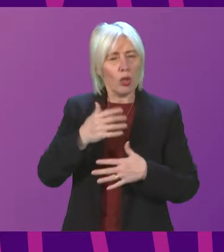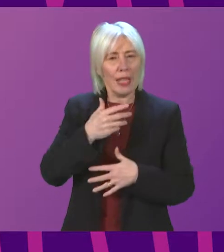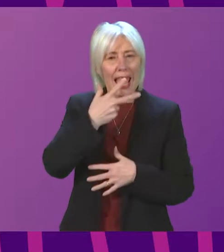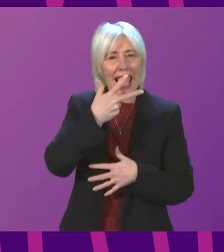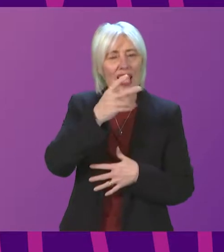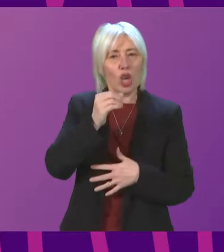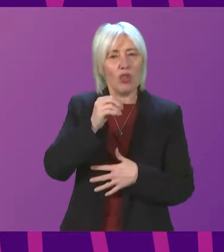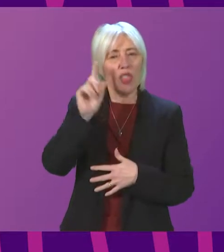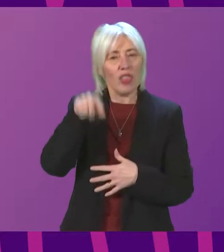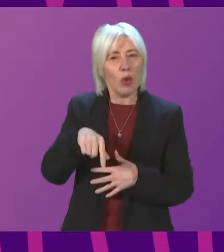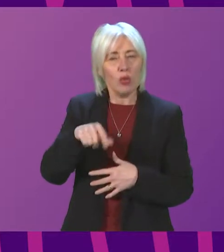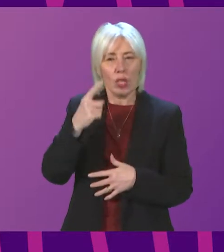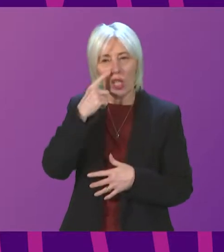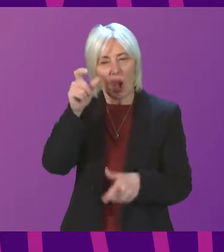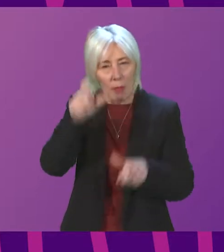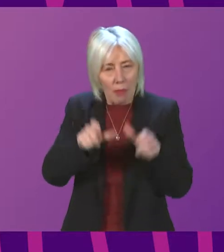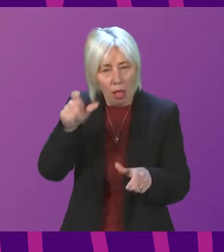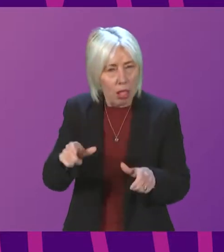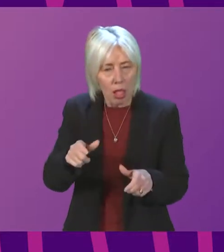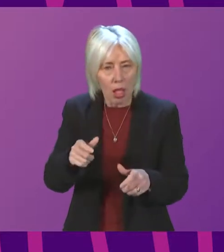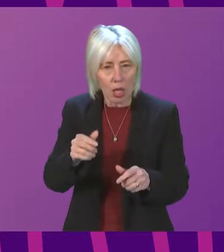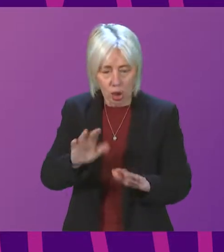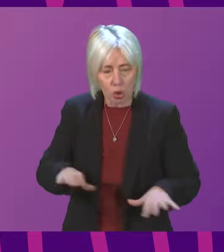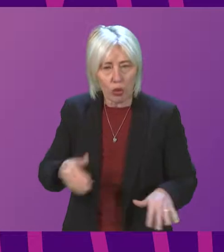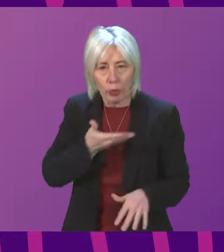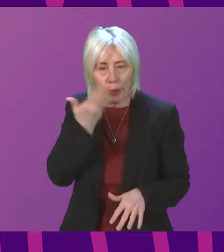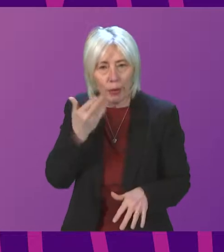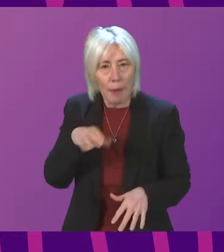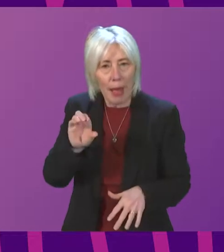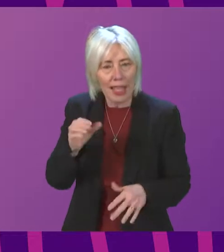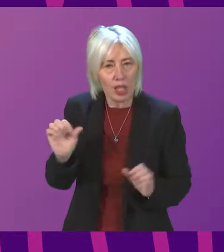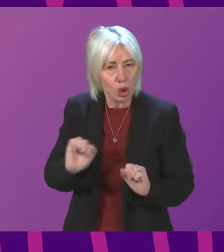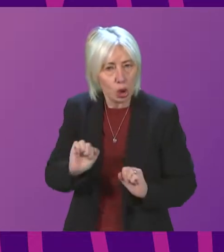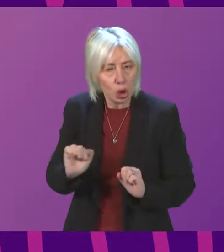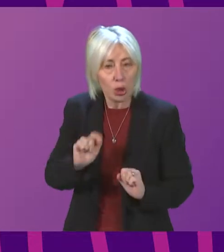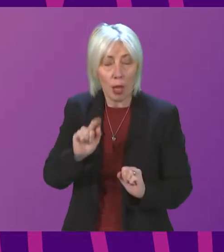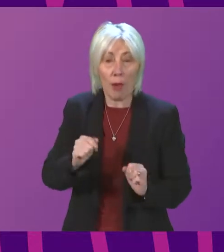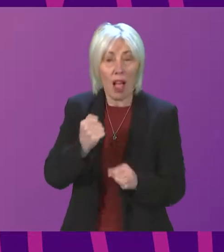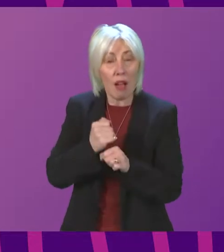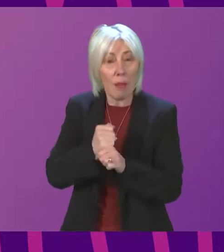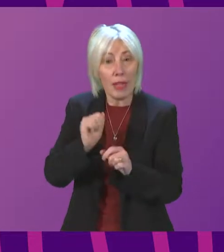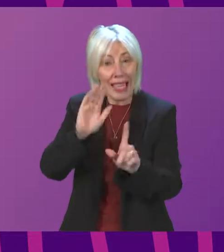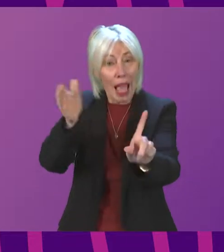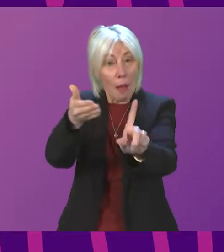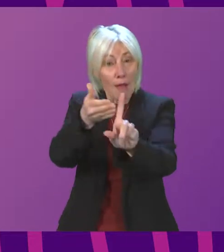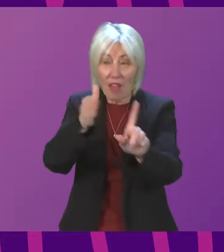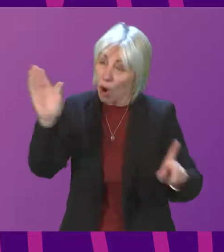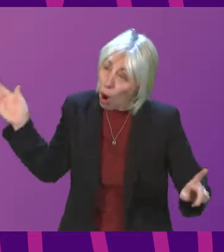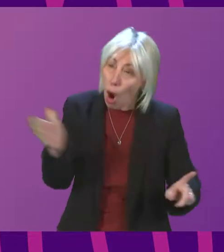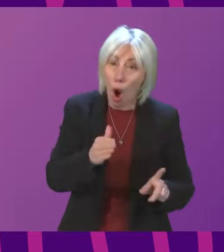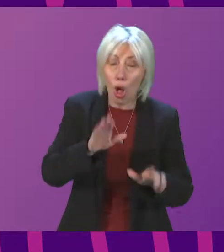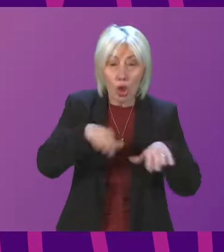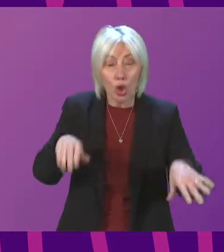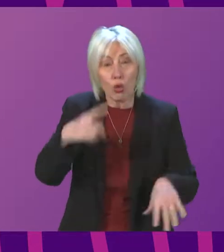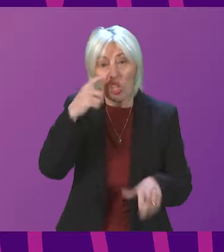,000 children and young people don't yet have their free bus pass. Can the Minister confirm it is the Government's ambition to get every child and young person this